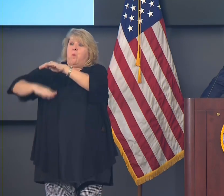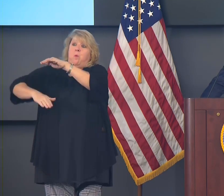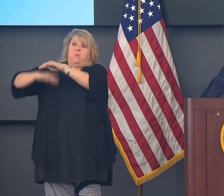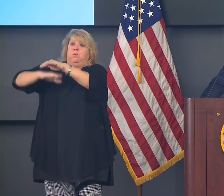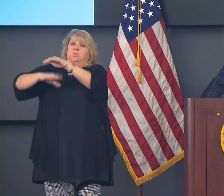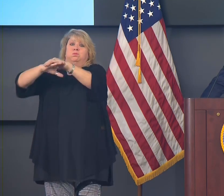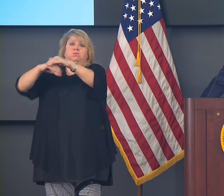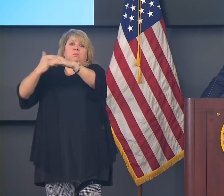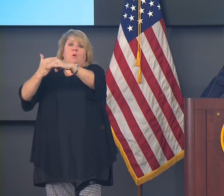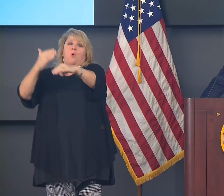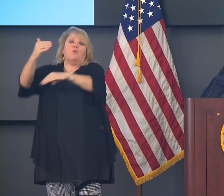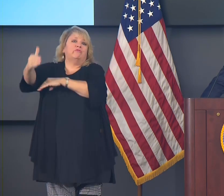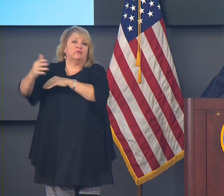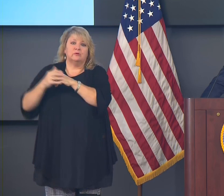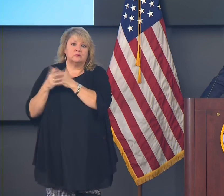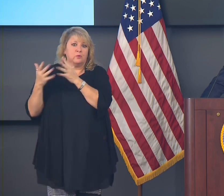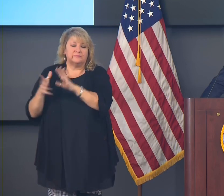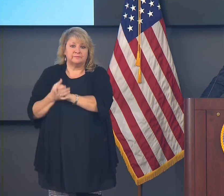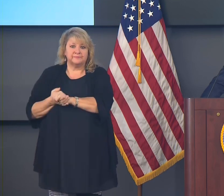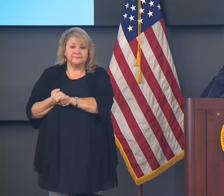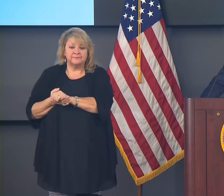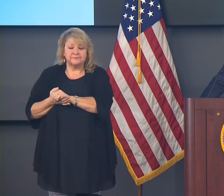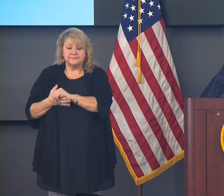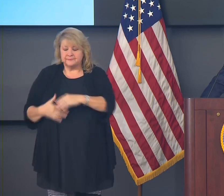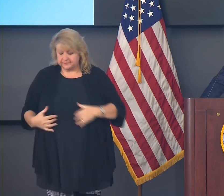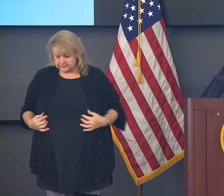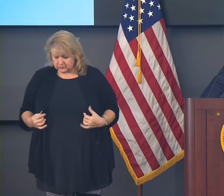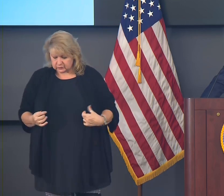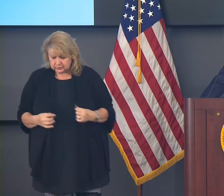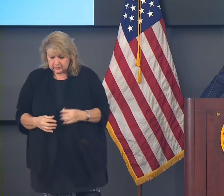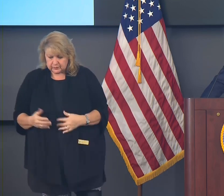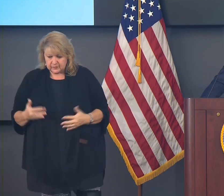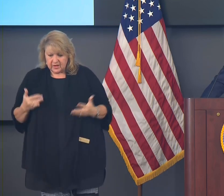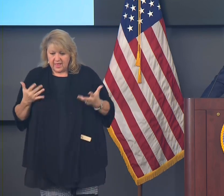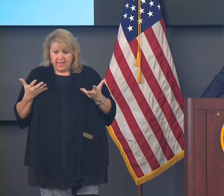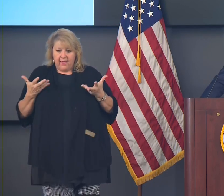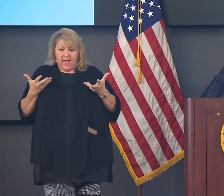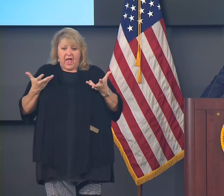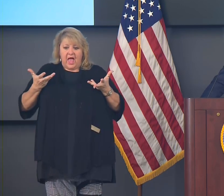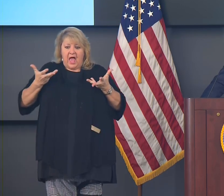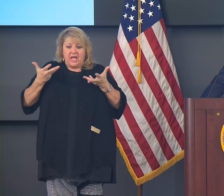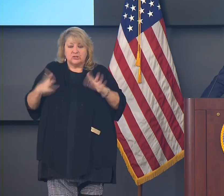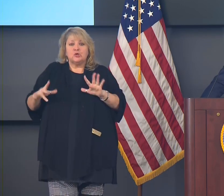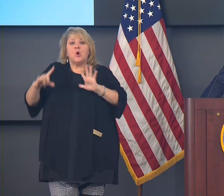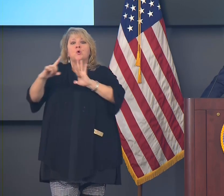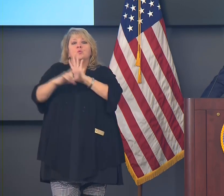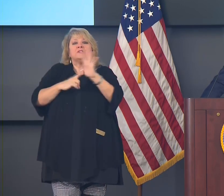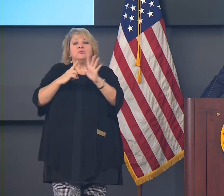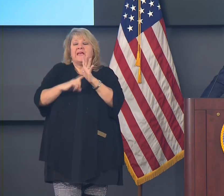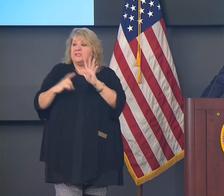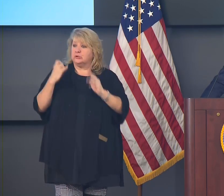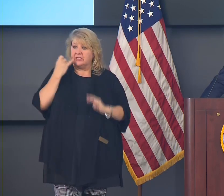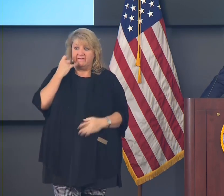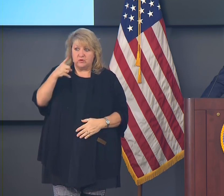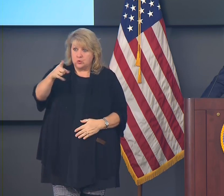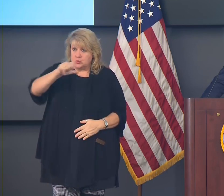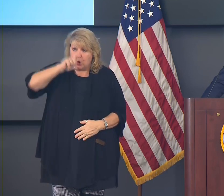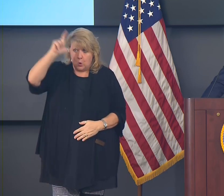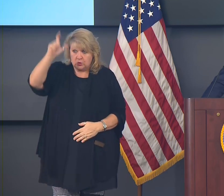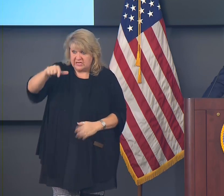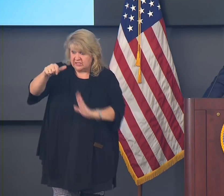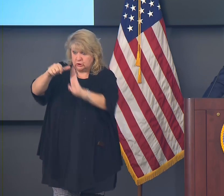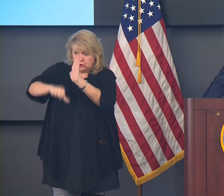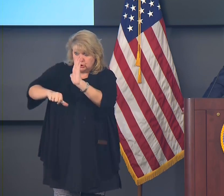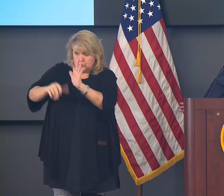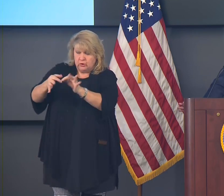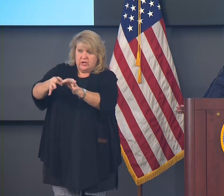I do not want us to have to cancel non-emergency medical and surgical procedures again. That's not something our